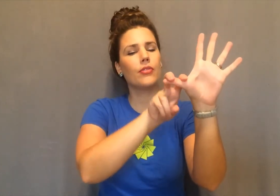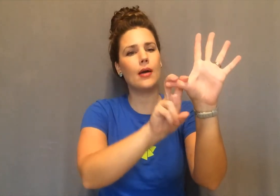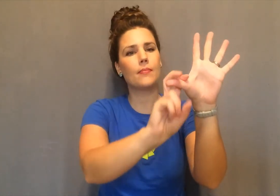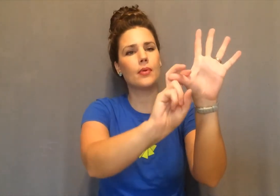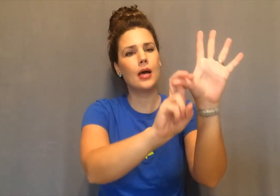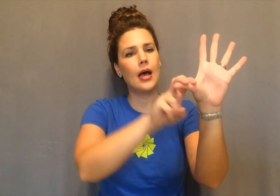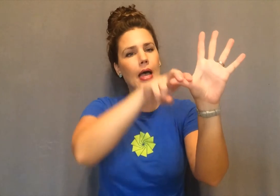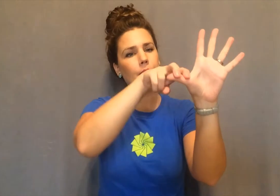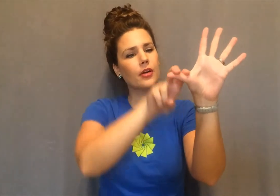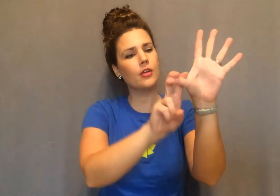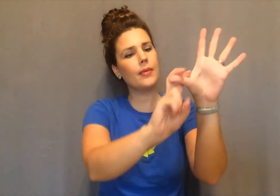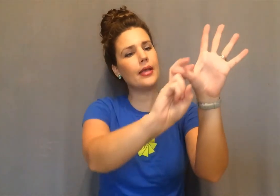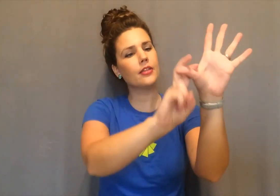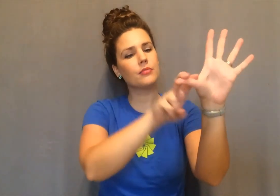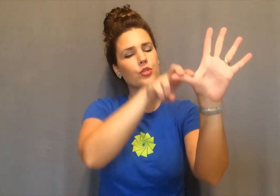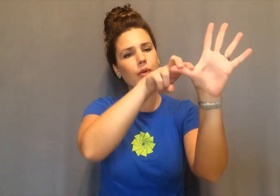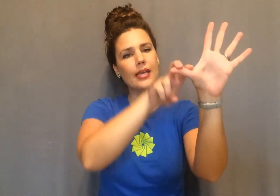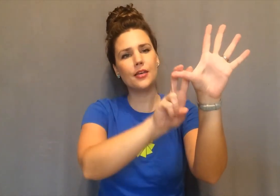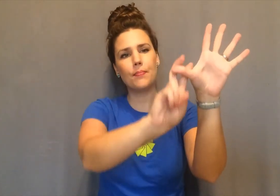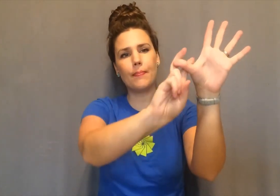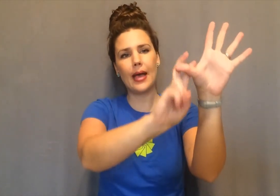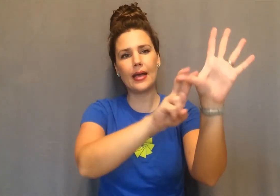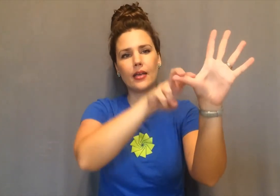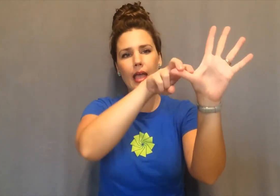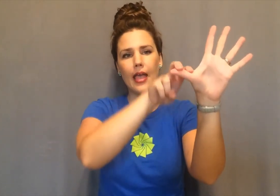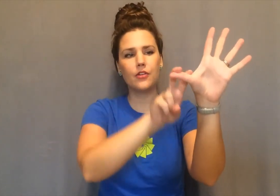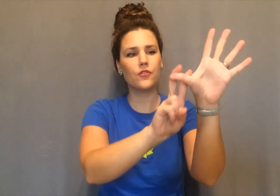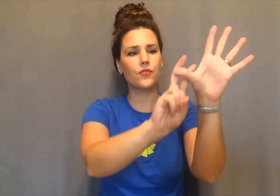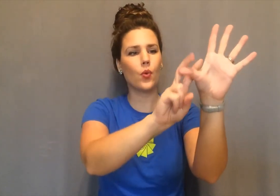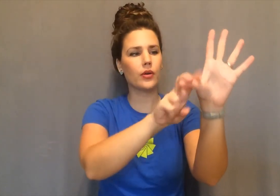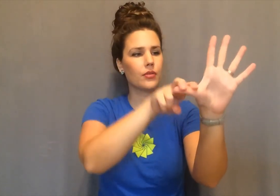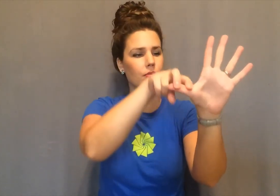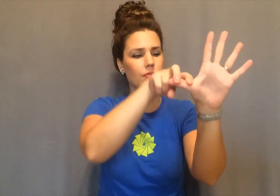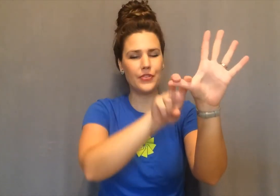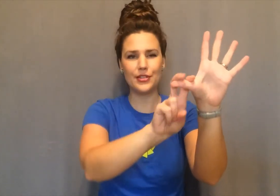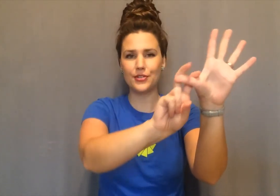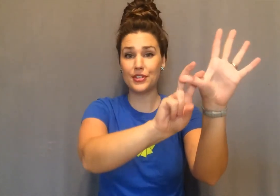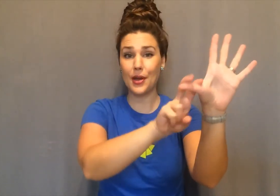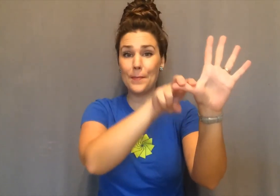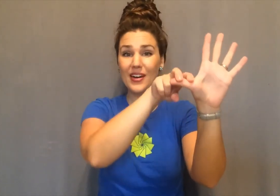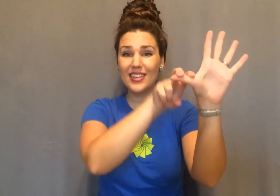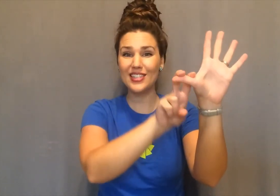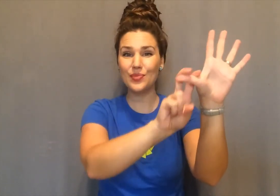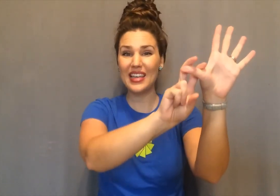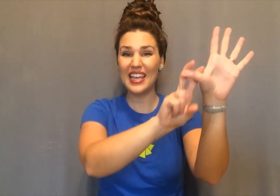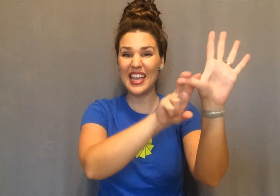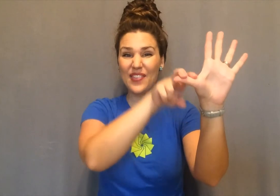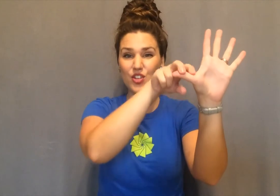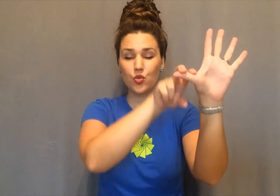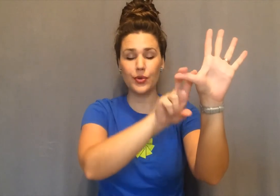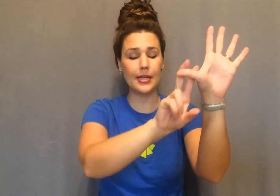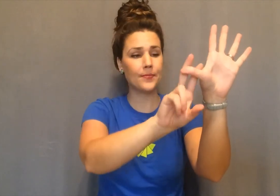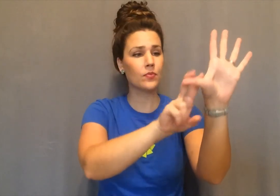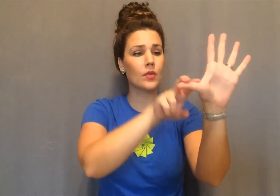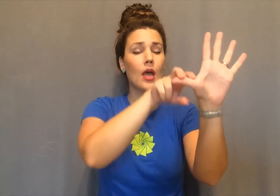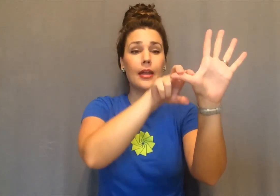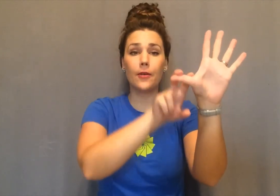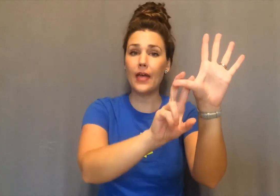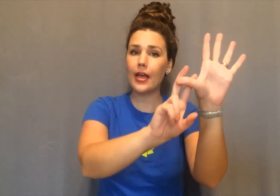thumb. And we're gonna make them swing back and forth. This is our monkey swinging in the tree. Now they